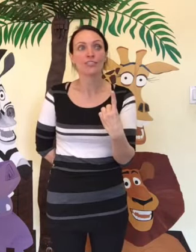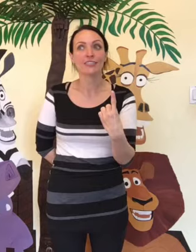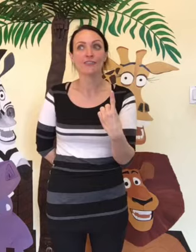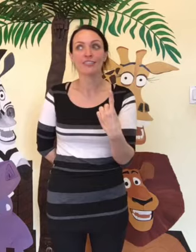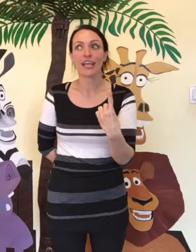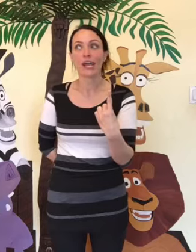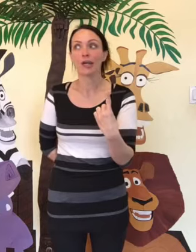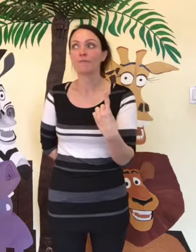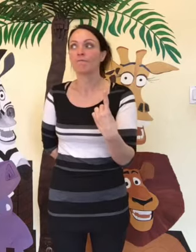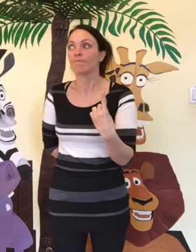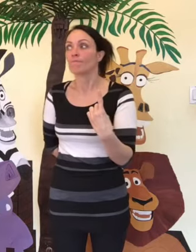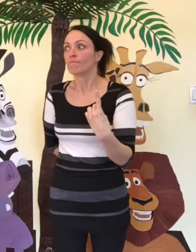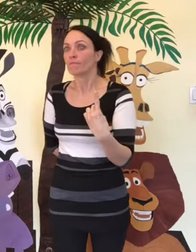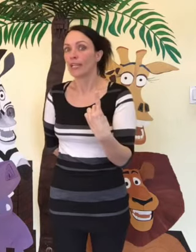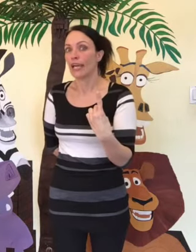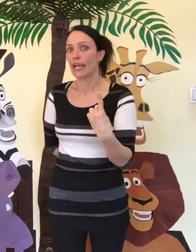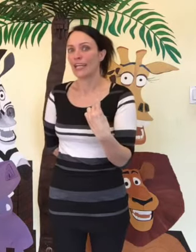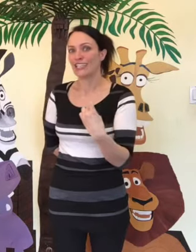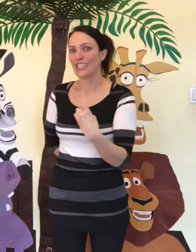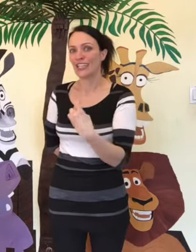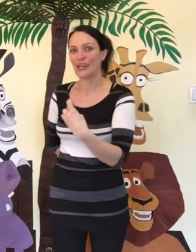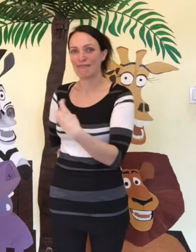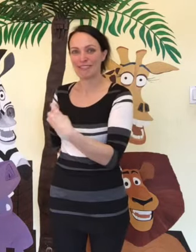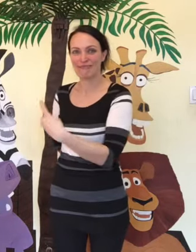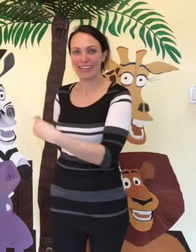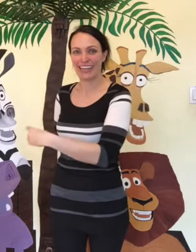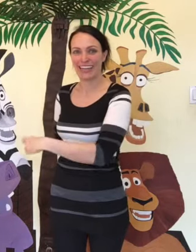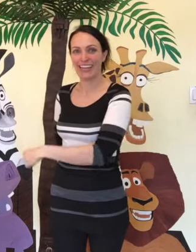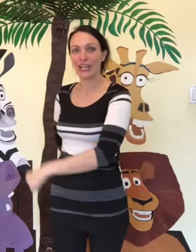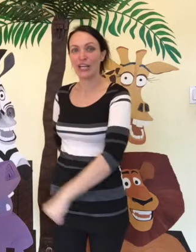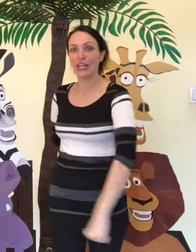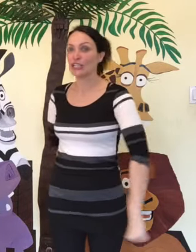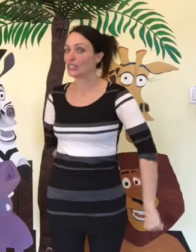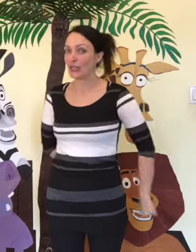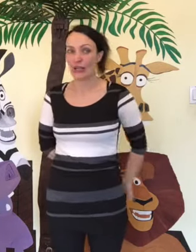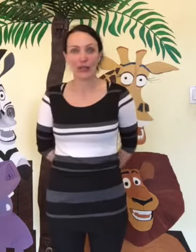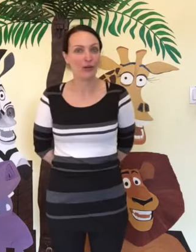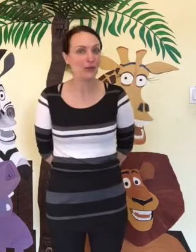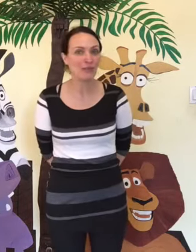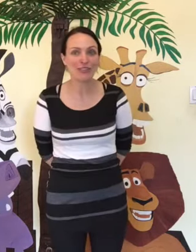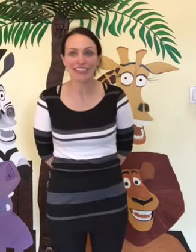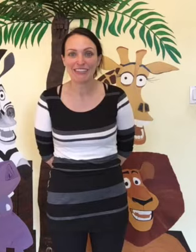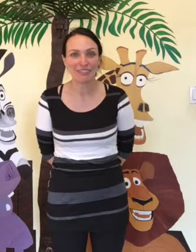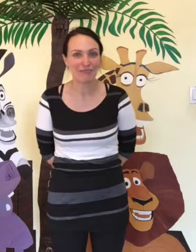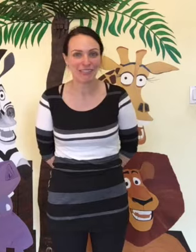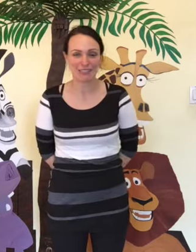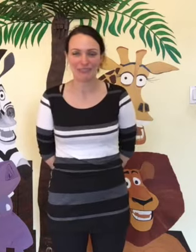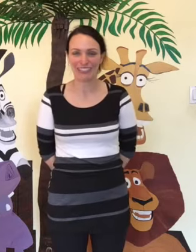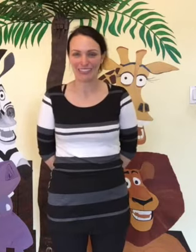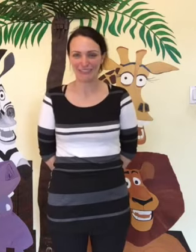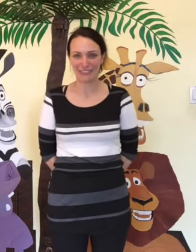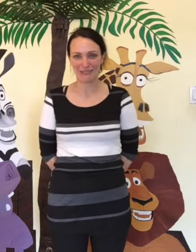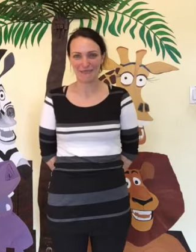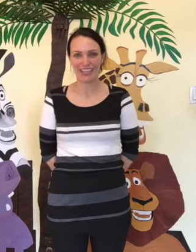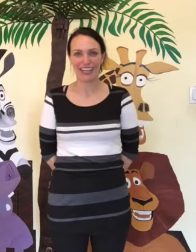sniffed the air and she hopped away. So no more Easter bunnies were left to play.